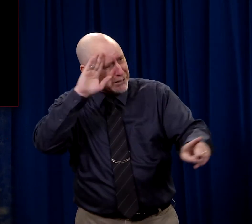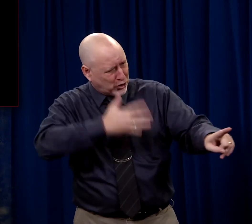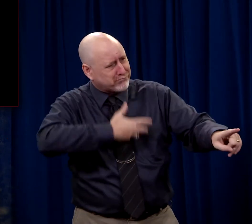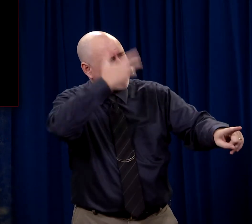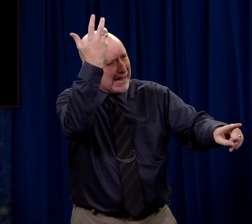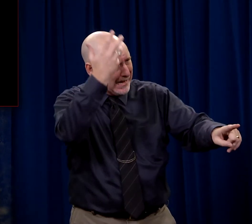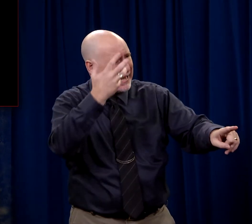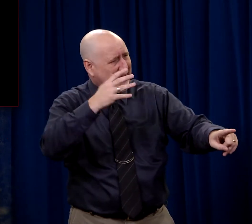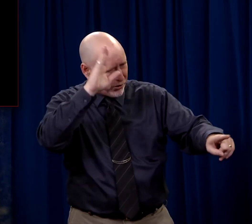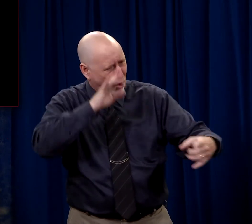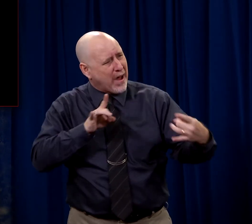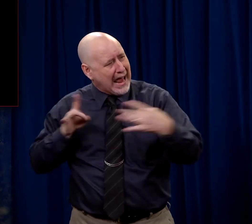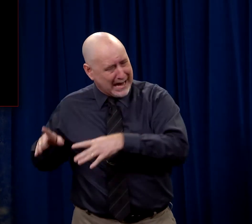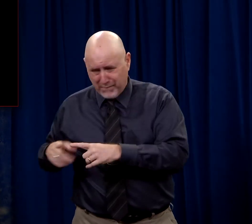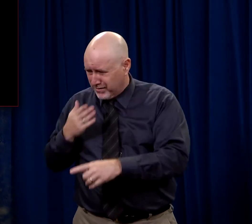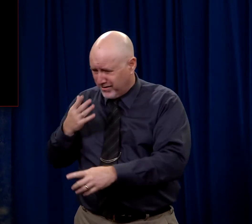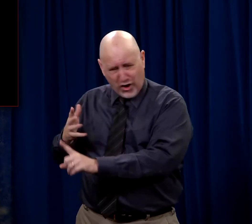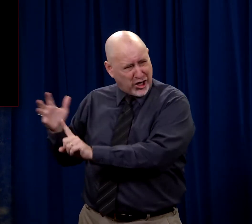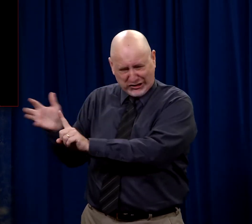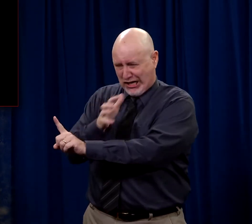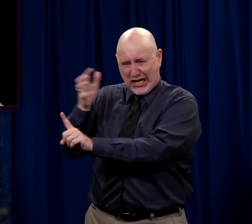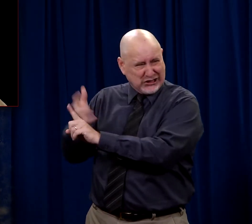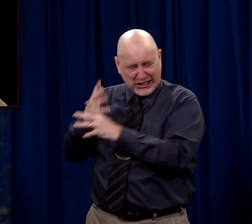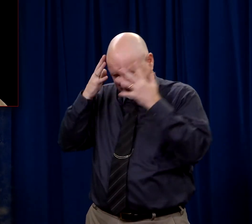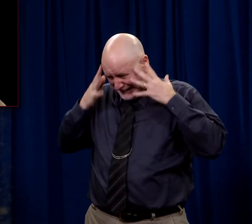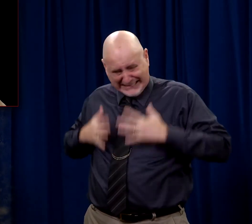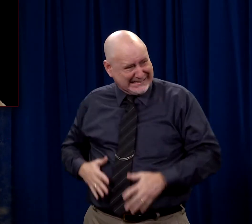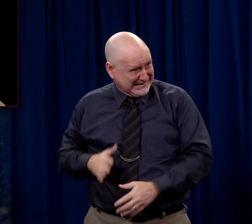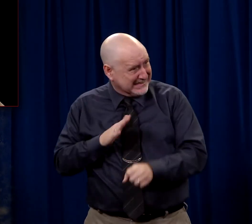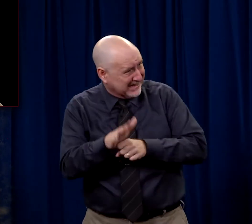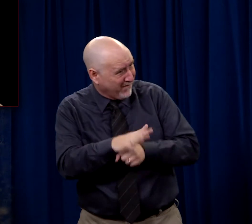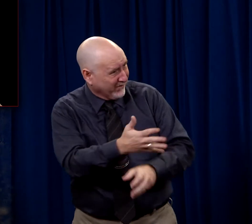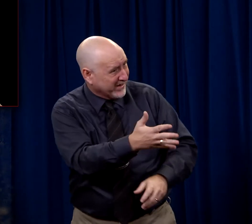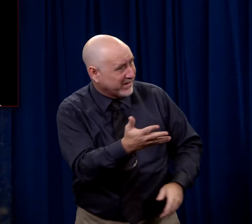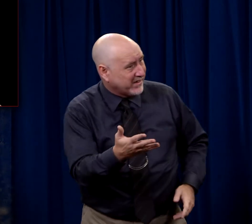I know that you're mad. I know that you hate him, but doesn't this suffice?